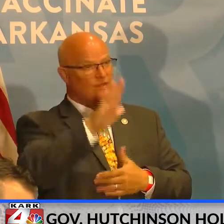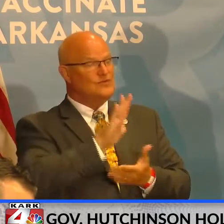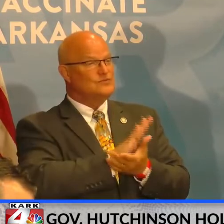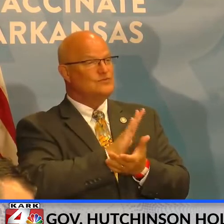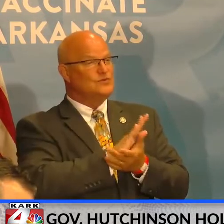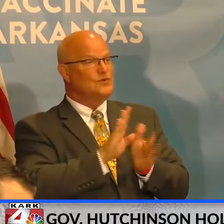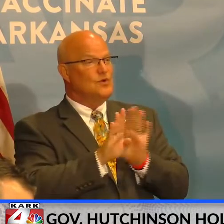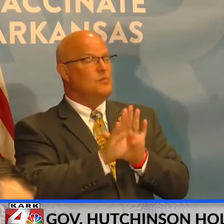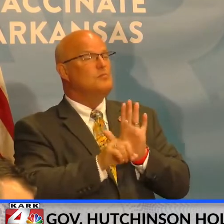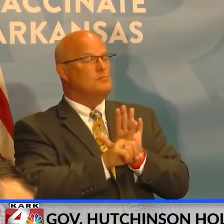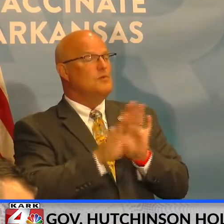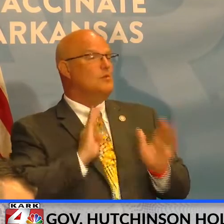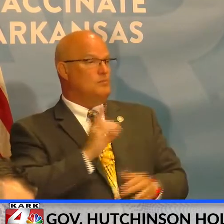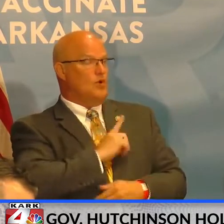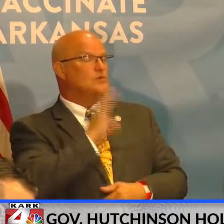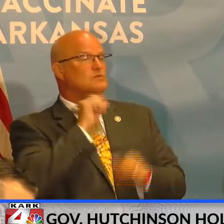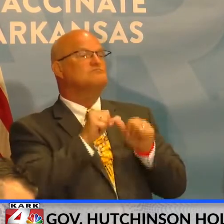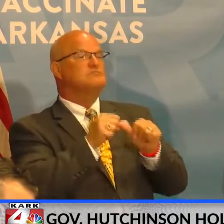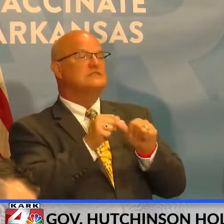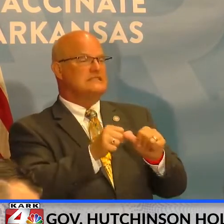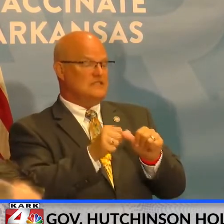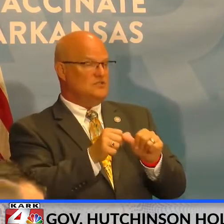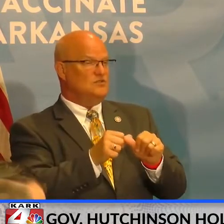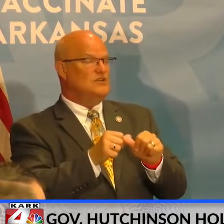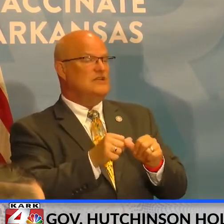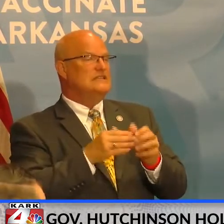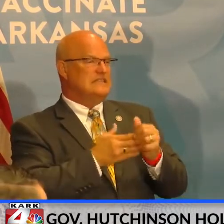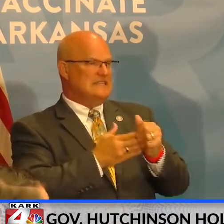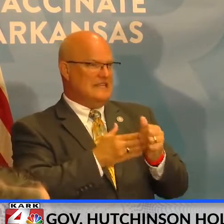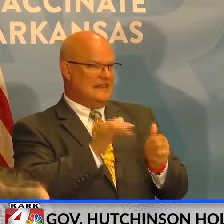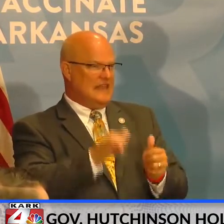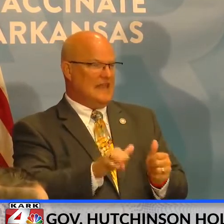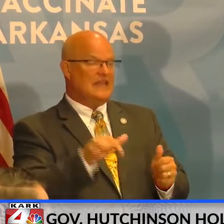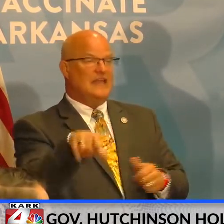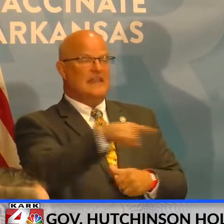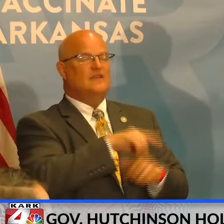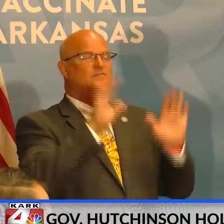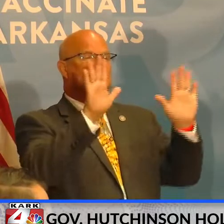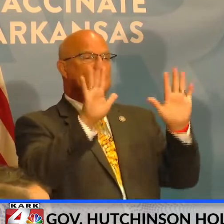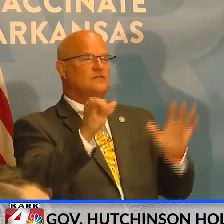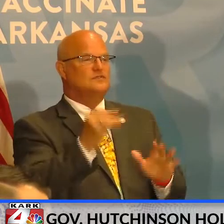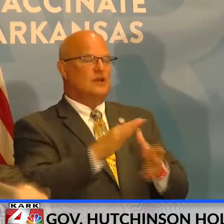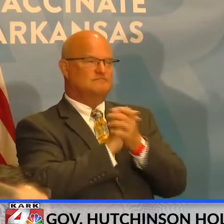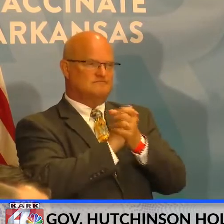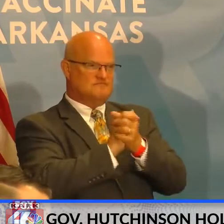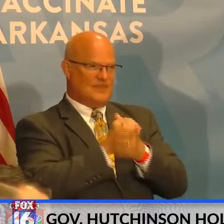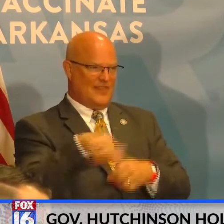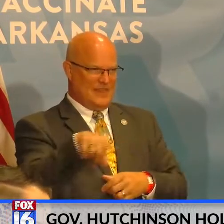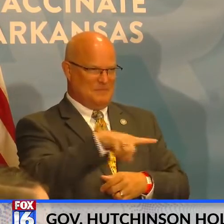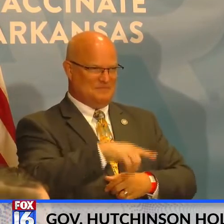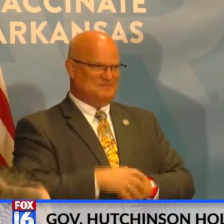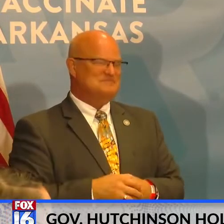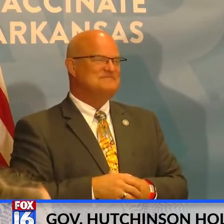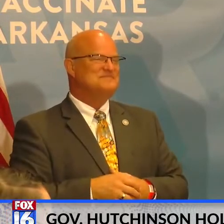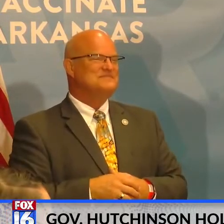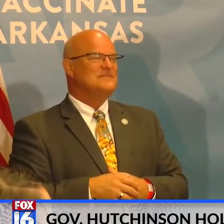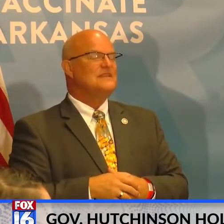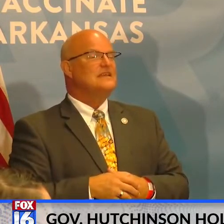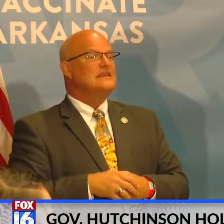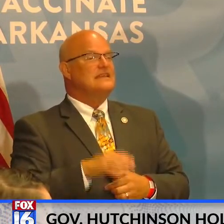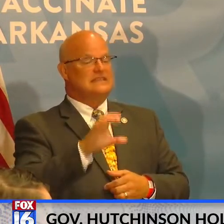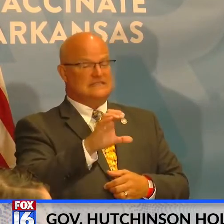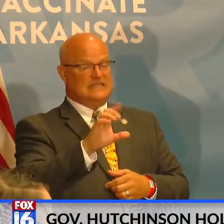to review that. But I wanted to applaud the school boards and the leadership for the work they've done. Finally, according to CDC,